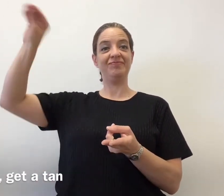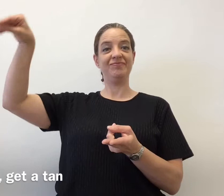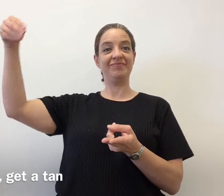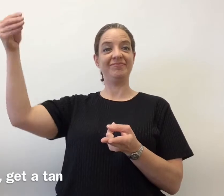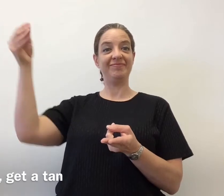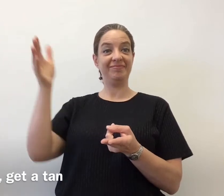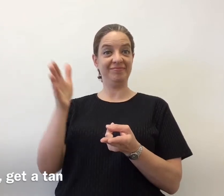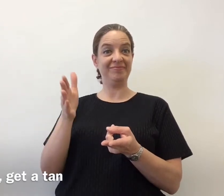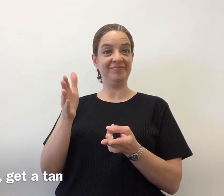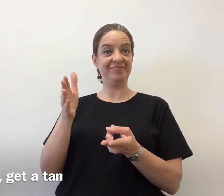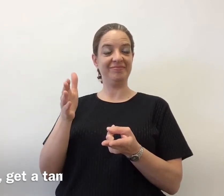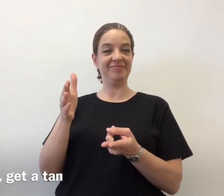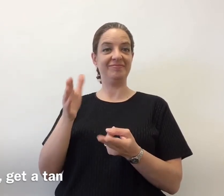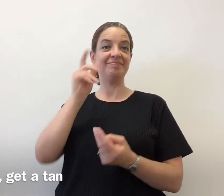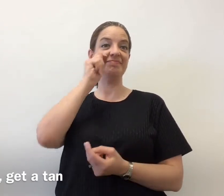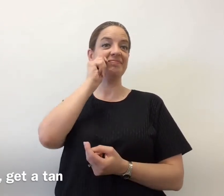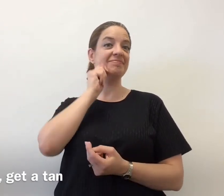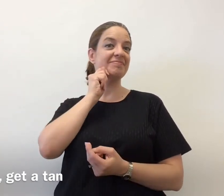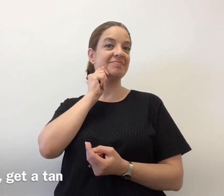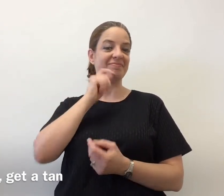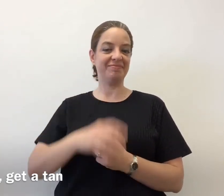To lay out under the sun and get tan.